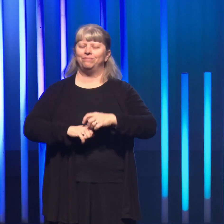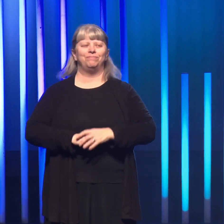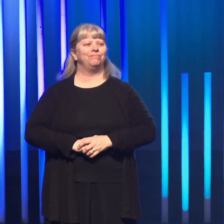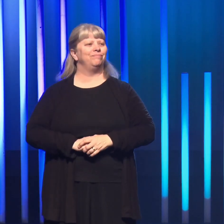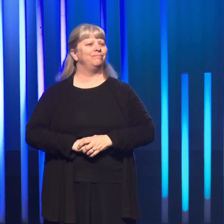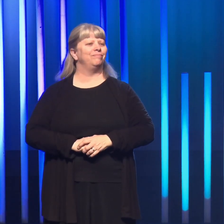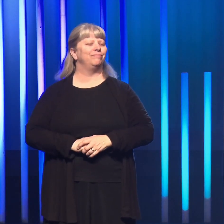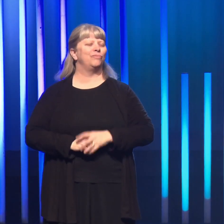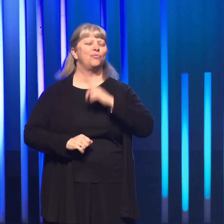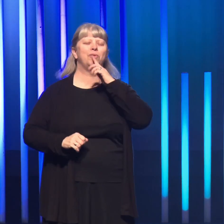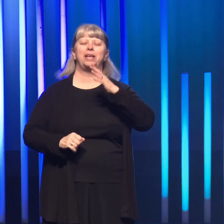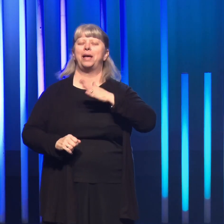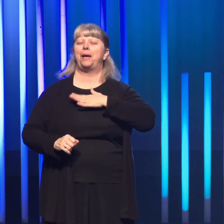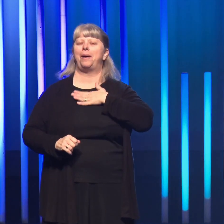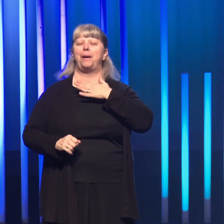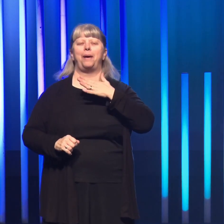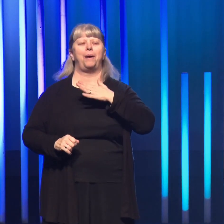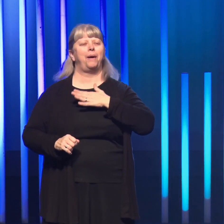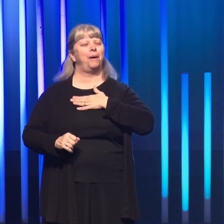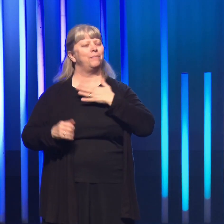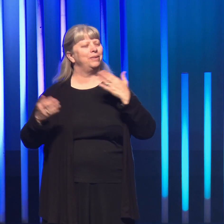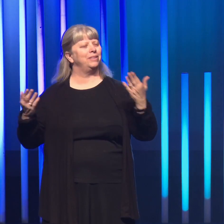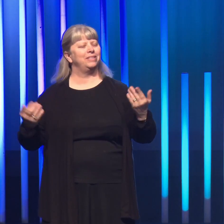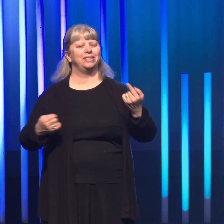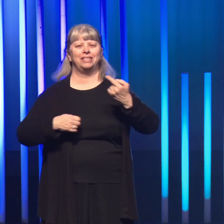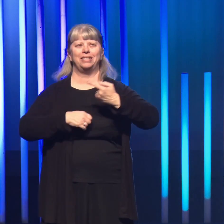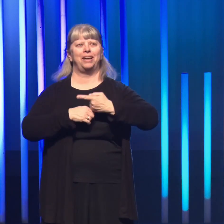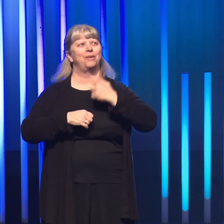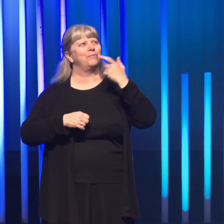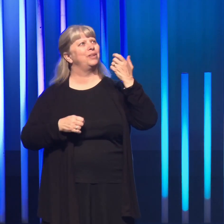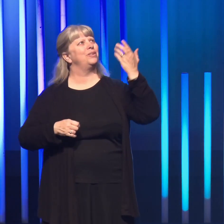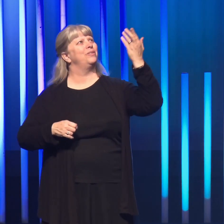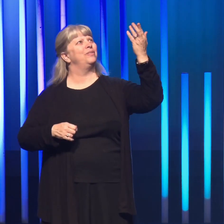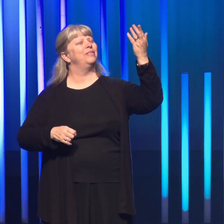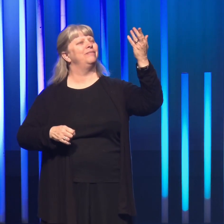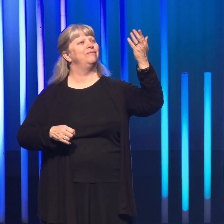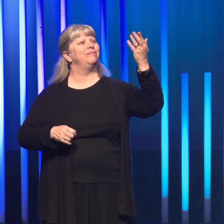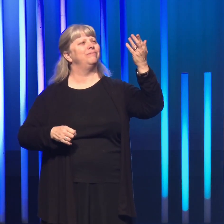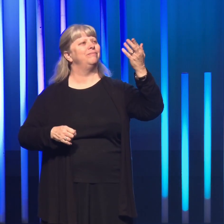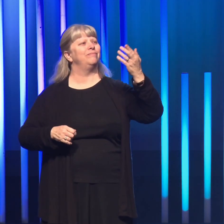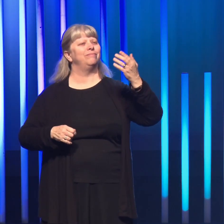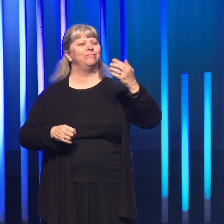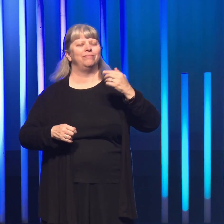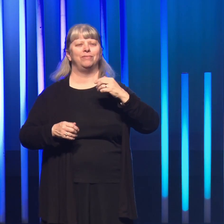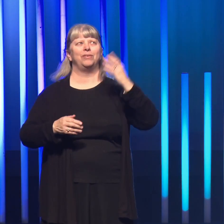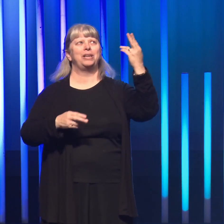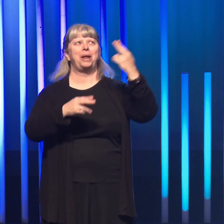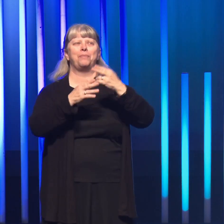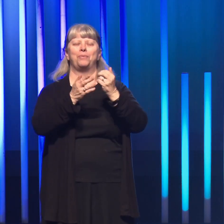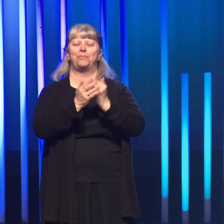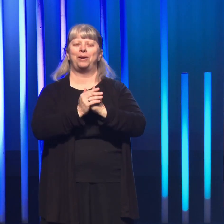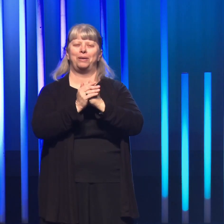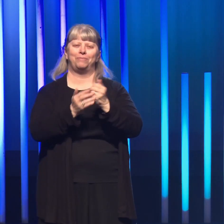Lord, I'm so happy to be where I am today because of you, Lord. In your name we pray. Amen.